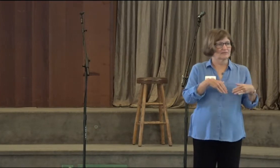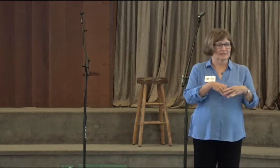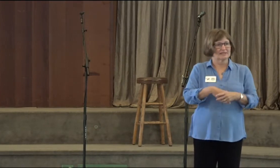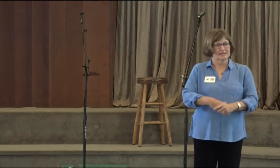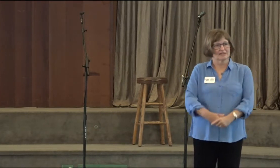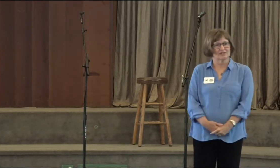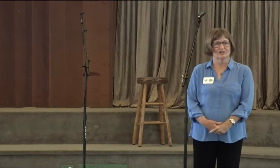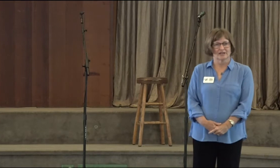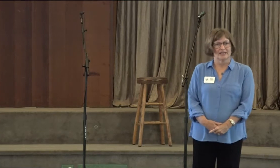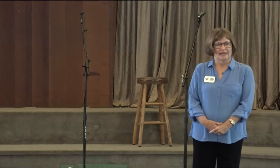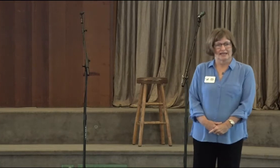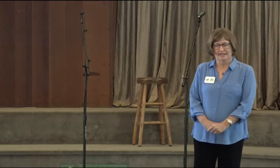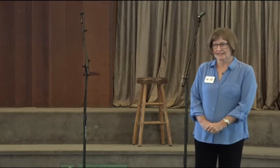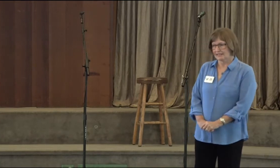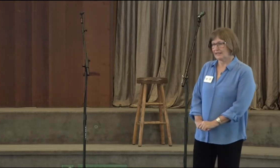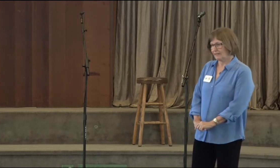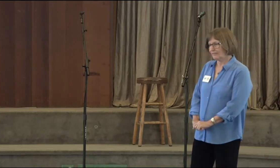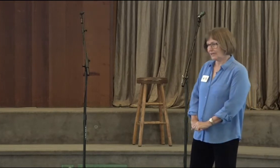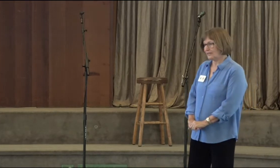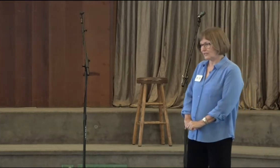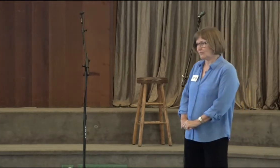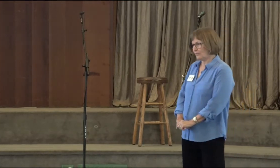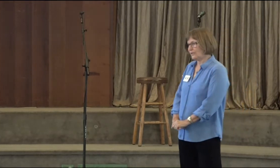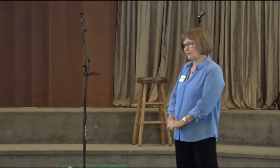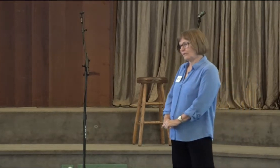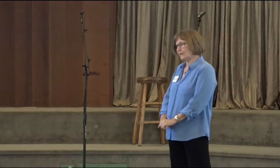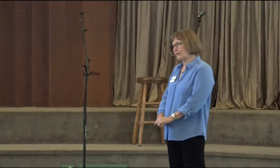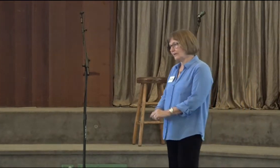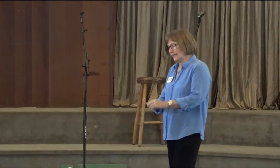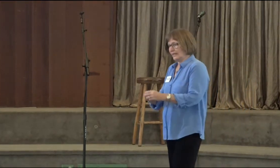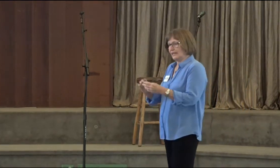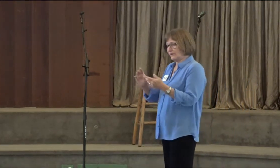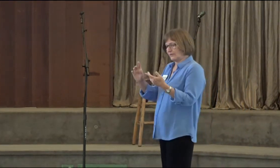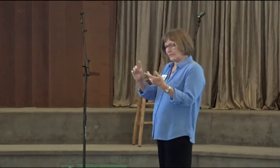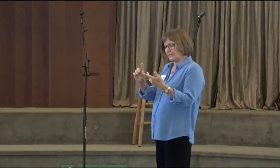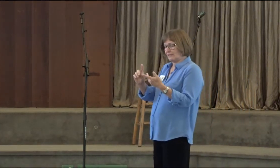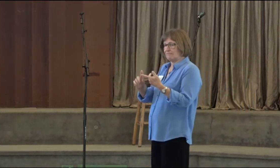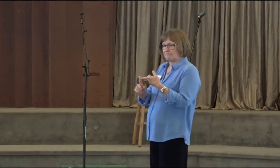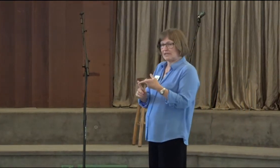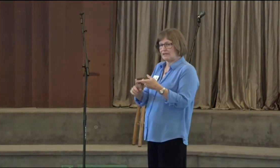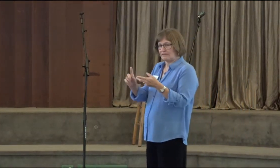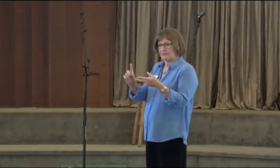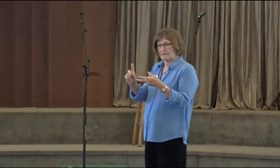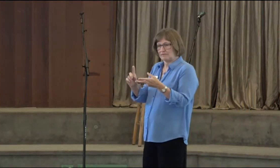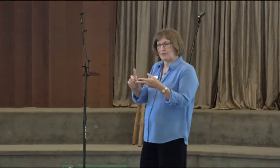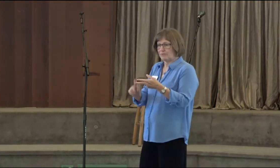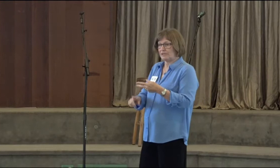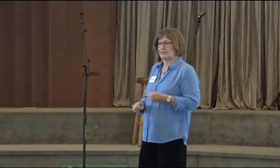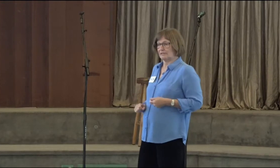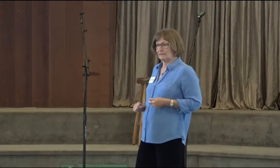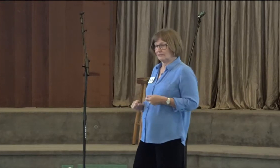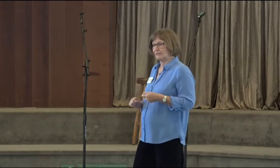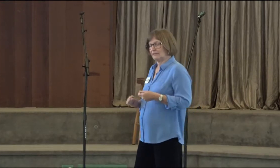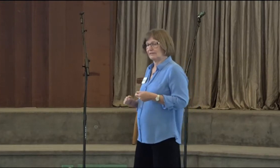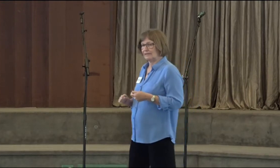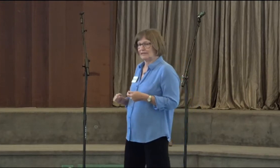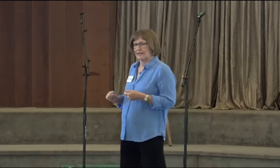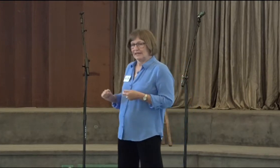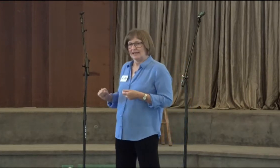since he was a teenager, and his life got to the point where it was death death or prison.